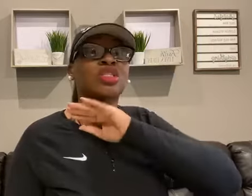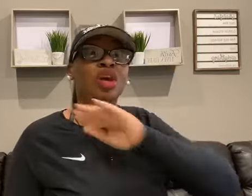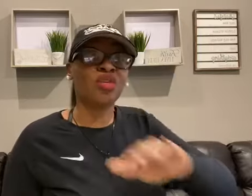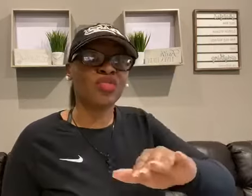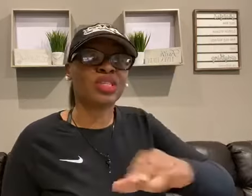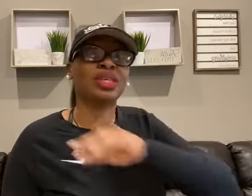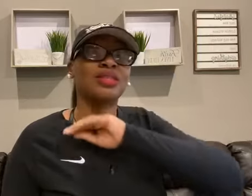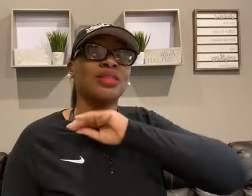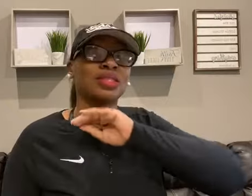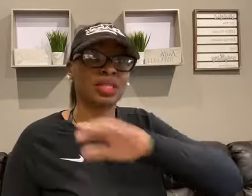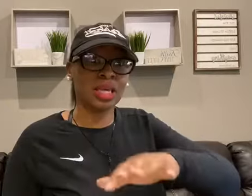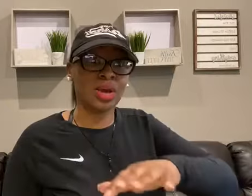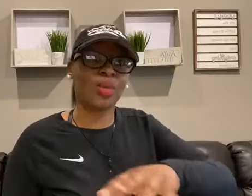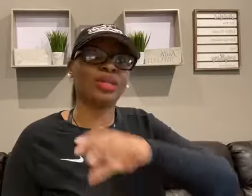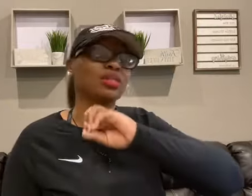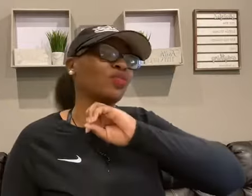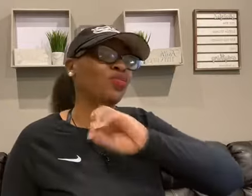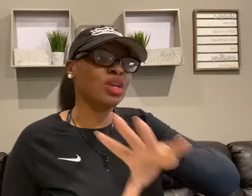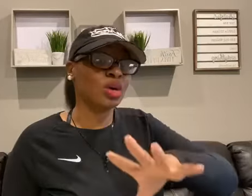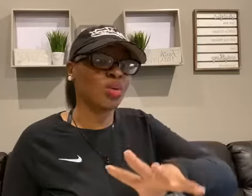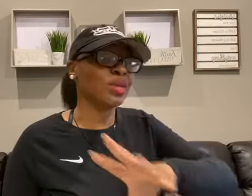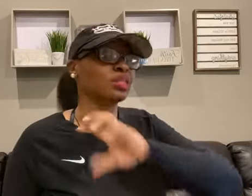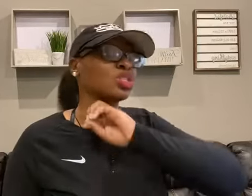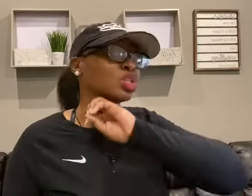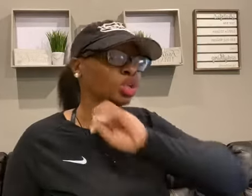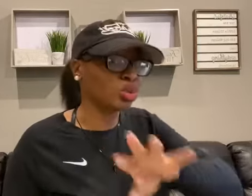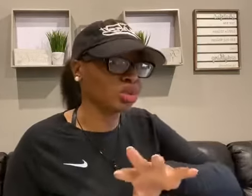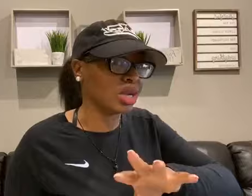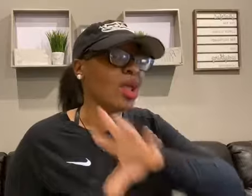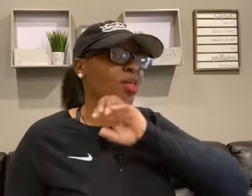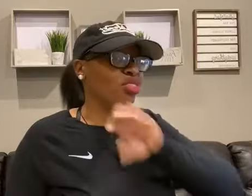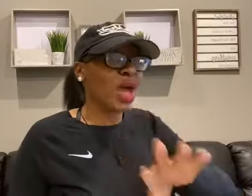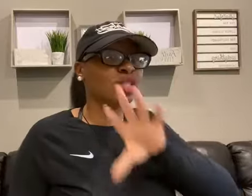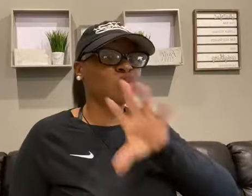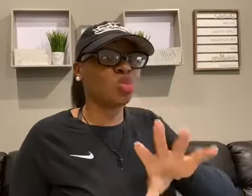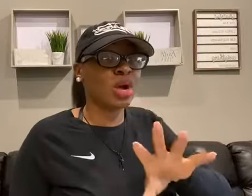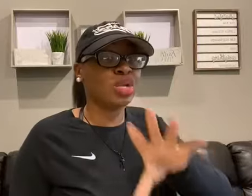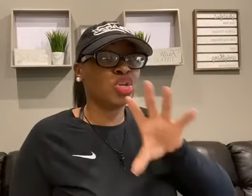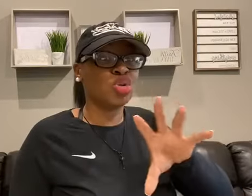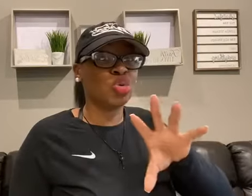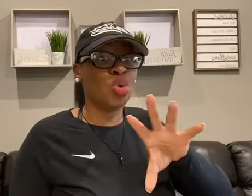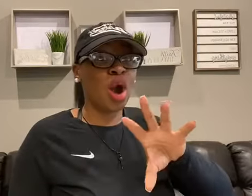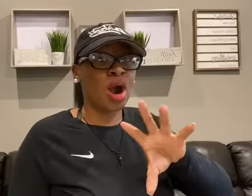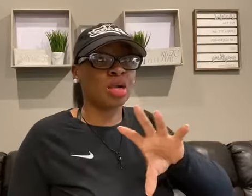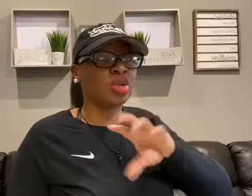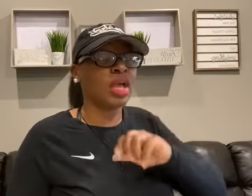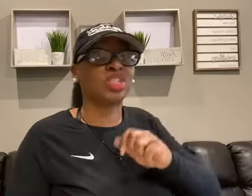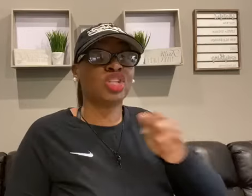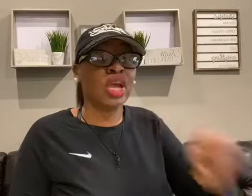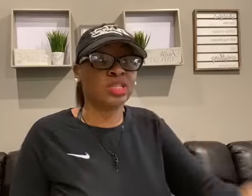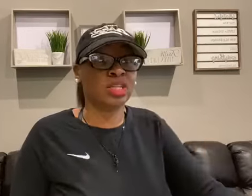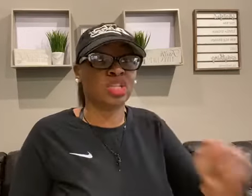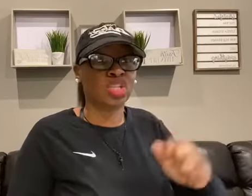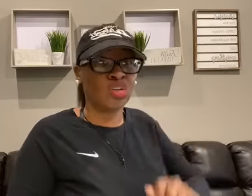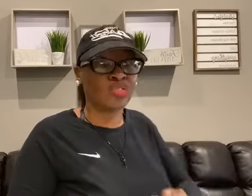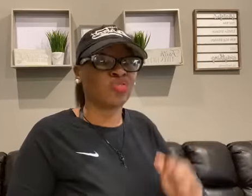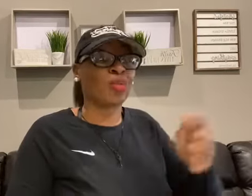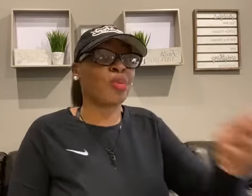your service is the skill, it's the vehicle, it's the solution. That's what you are exchanging the service for